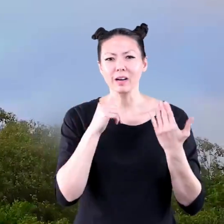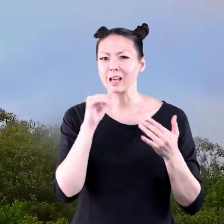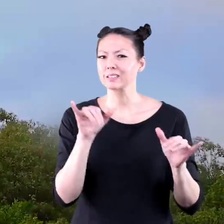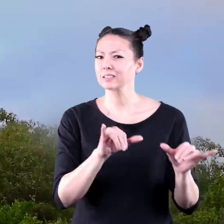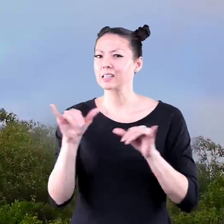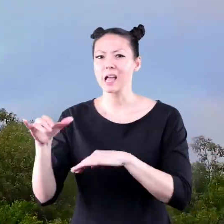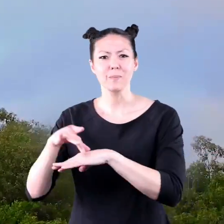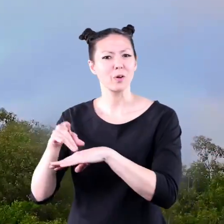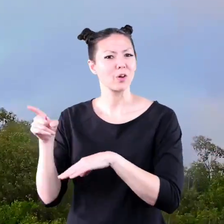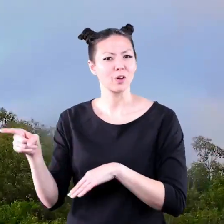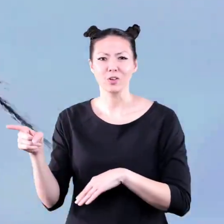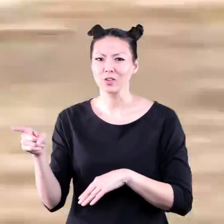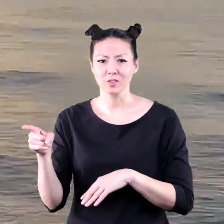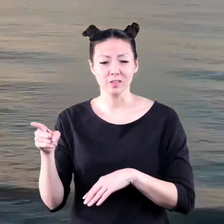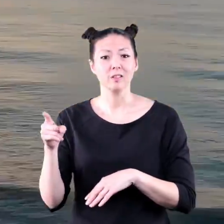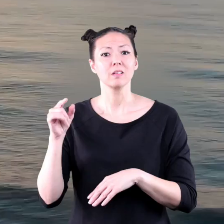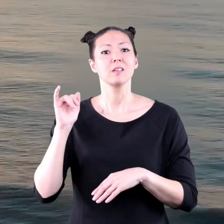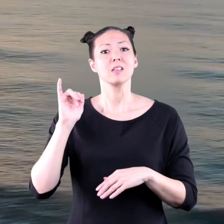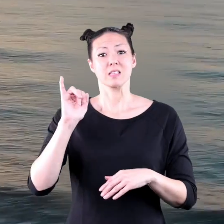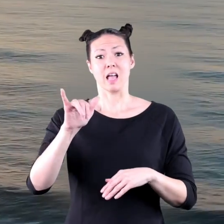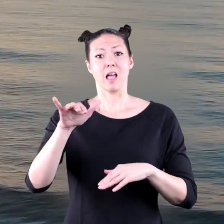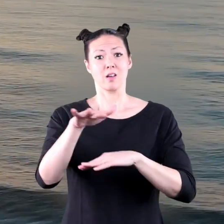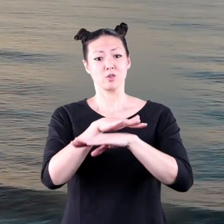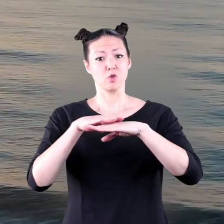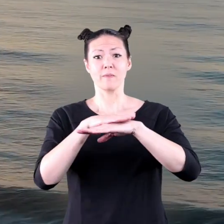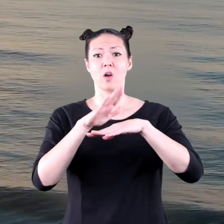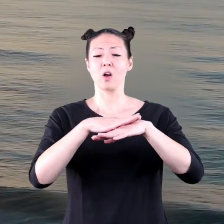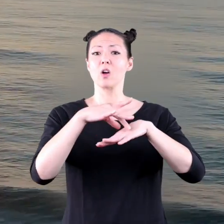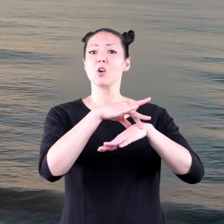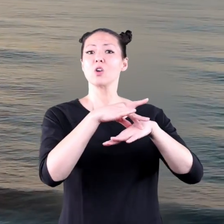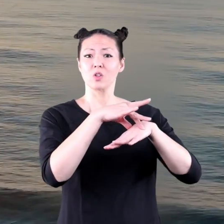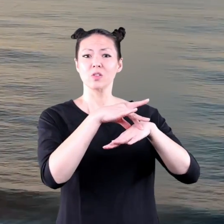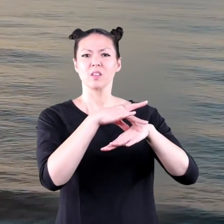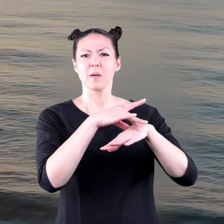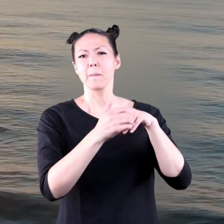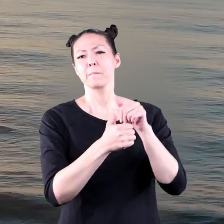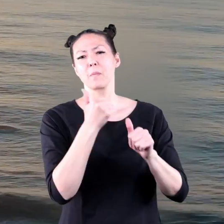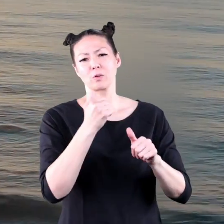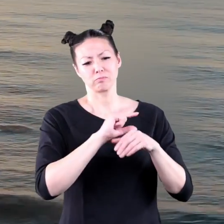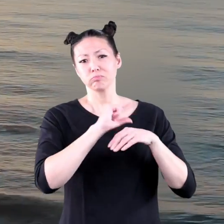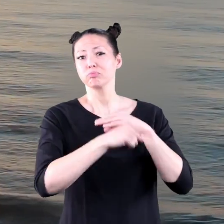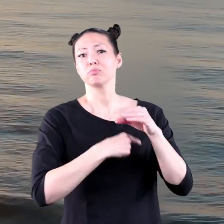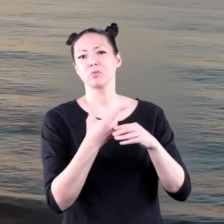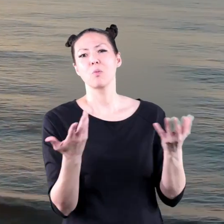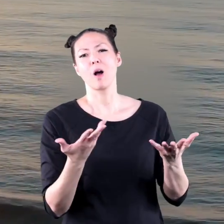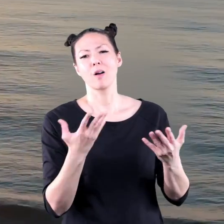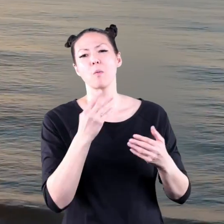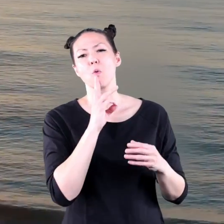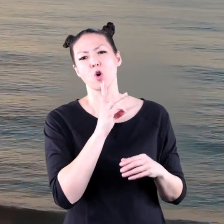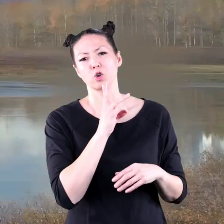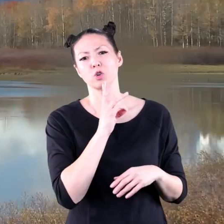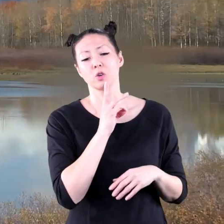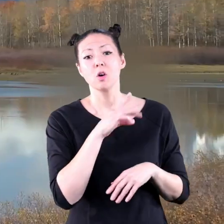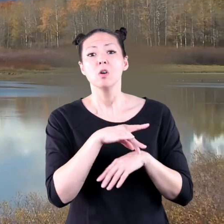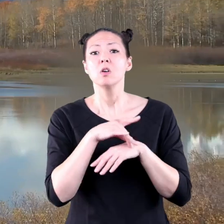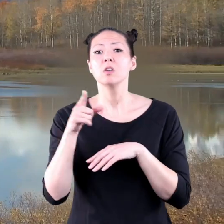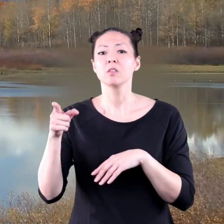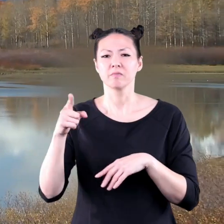earth in contrast the surface of the earth is mostly covered in water earth has various